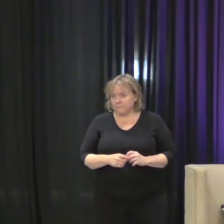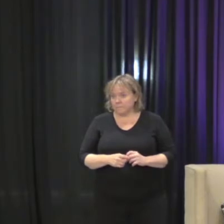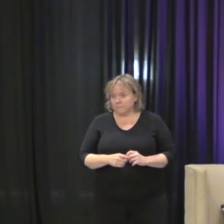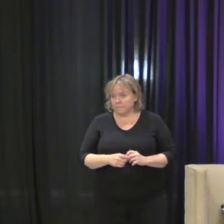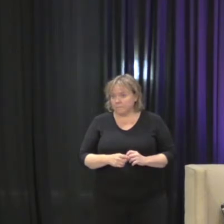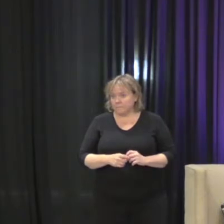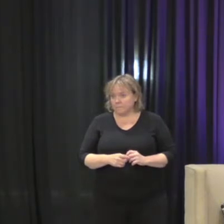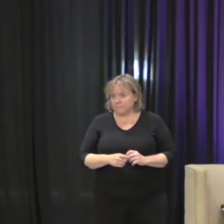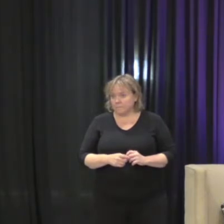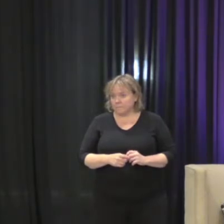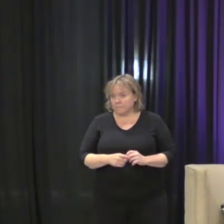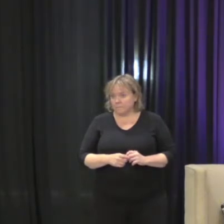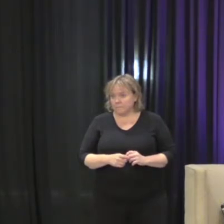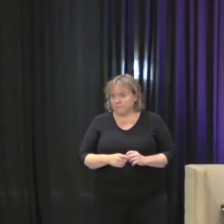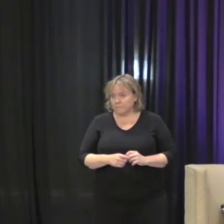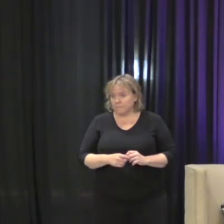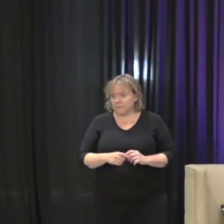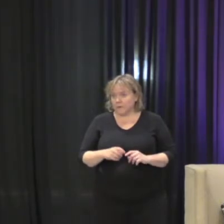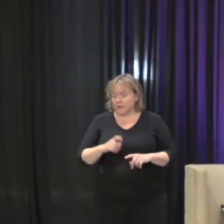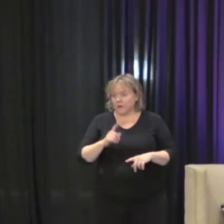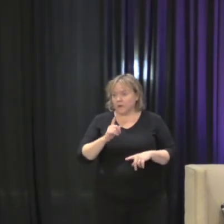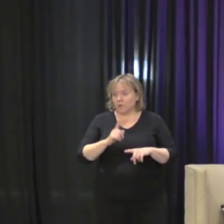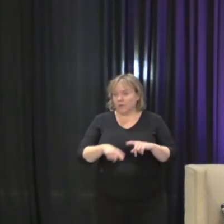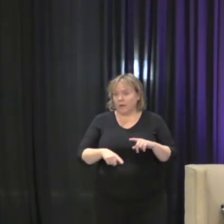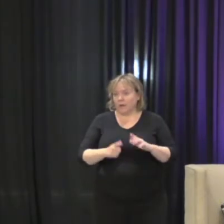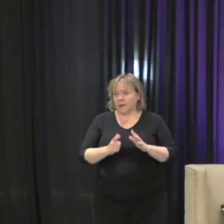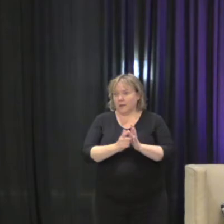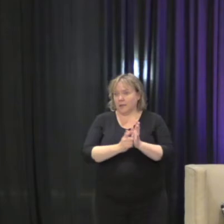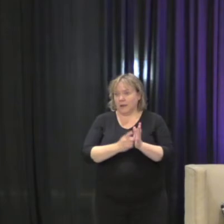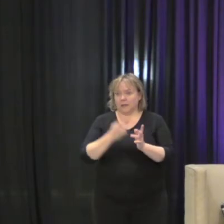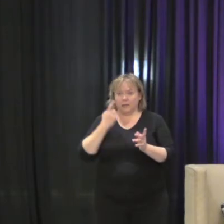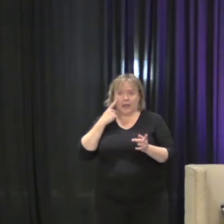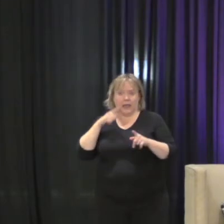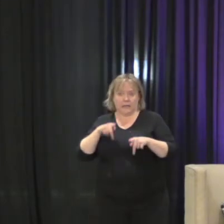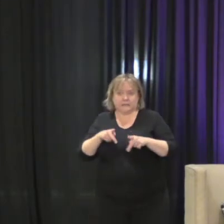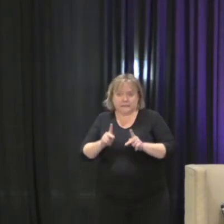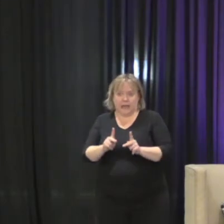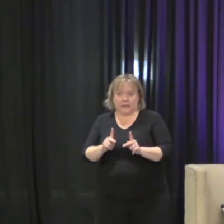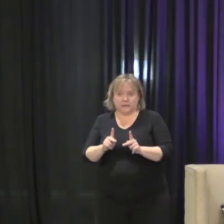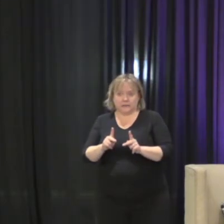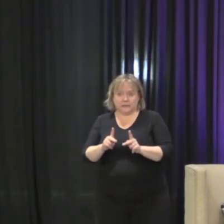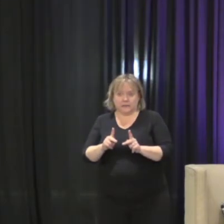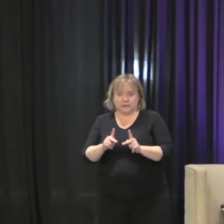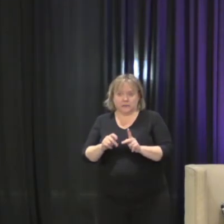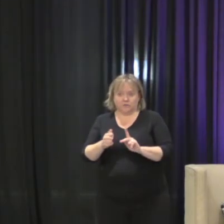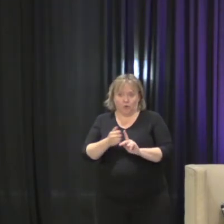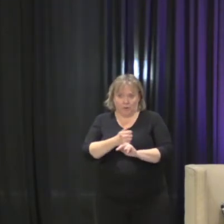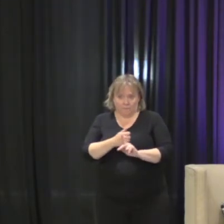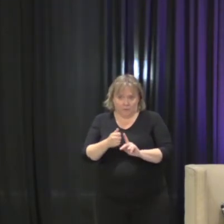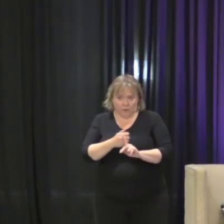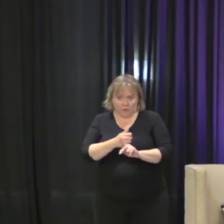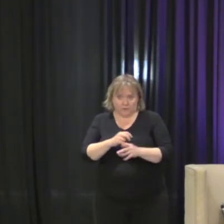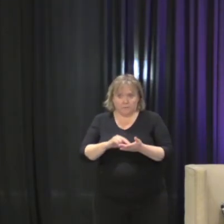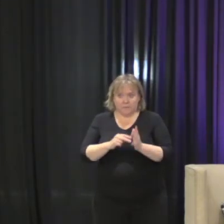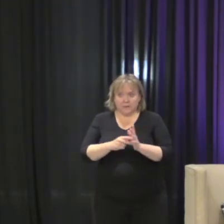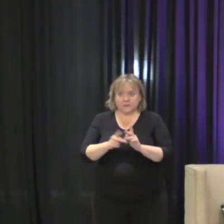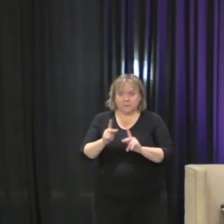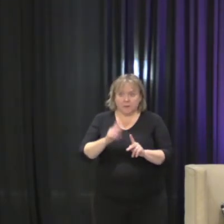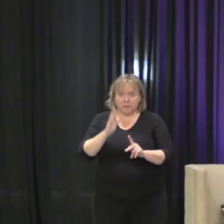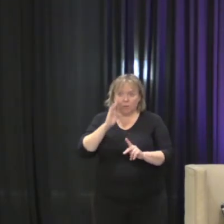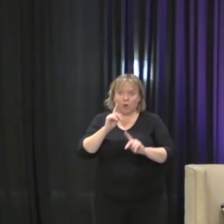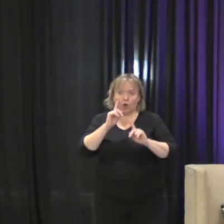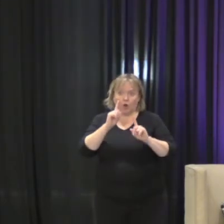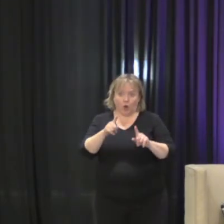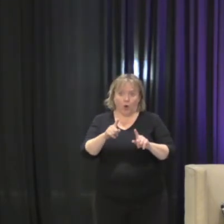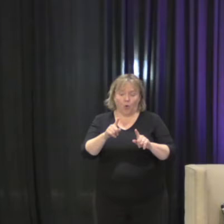cannot legally consent to being abused, which puts a lot of people at risk for going to jail, going to prison for